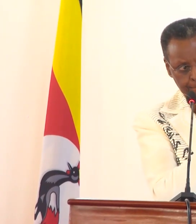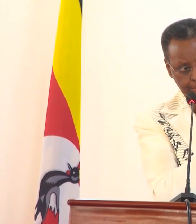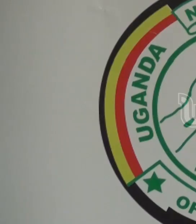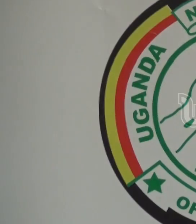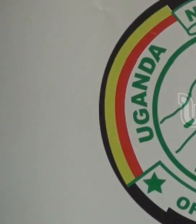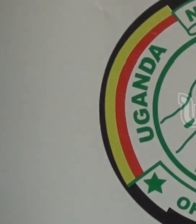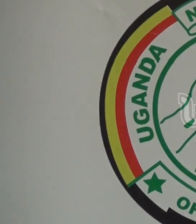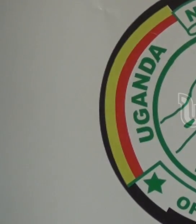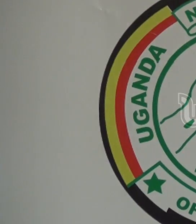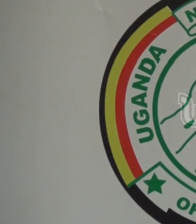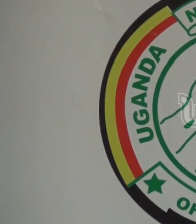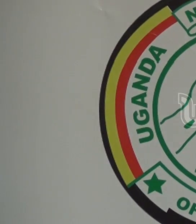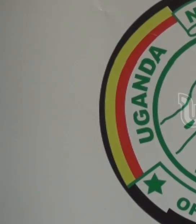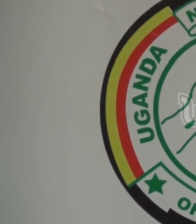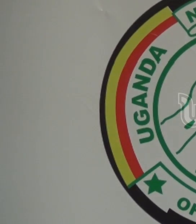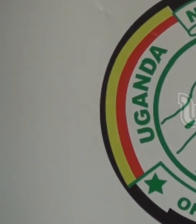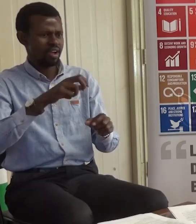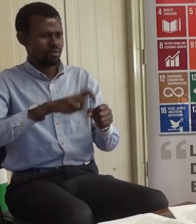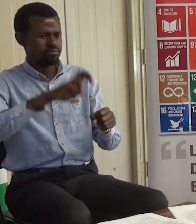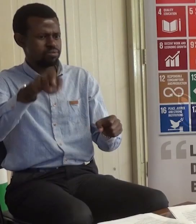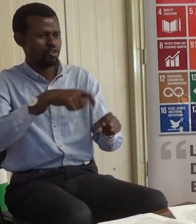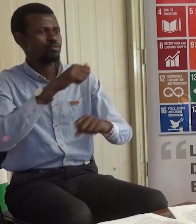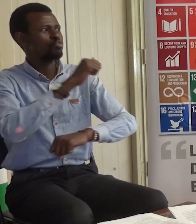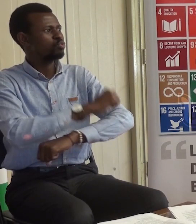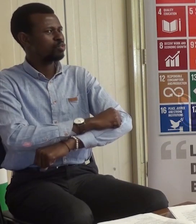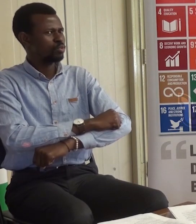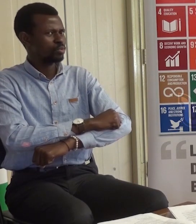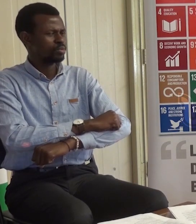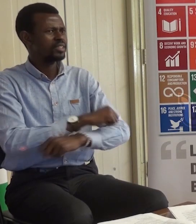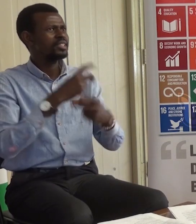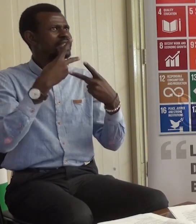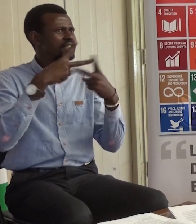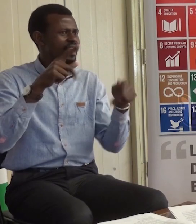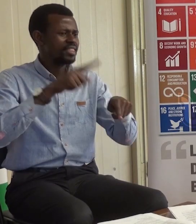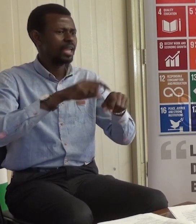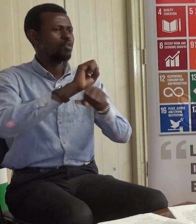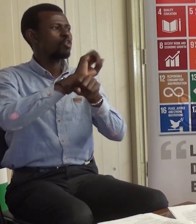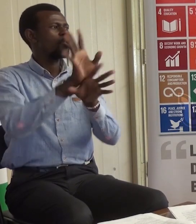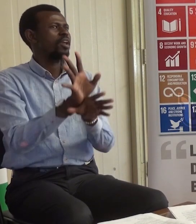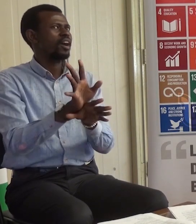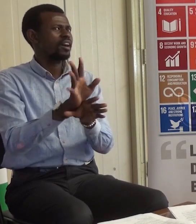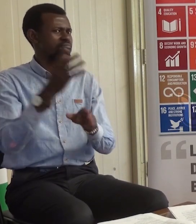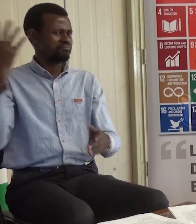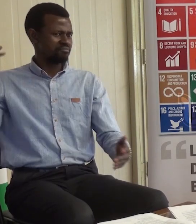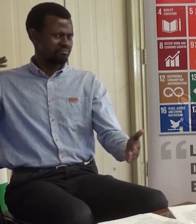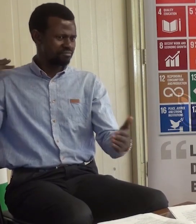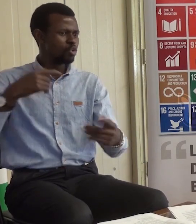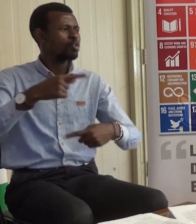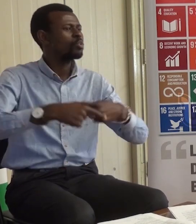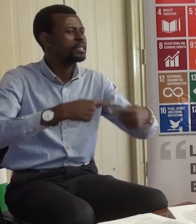and only two secondary schools for the deaf. The issue of drop-out from schools of deaf learners is quite too